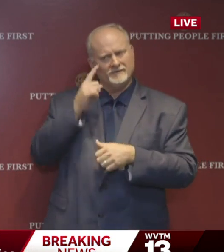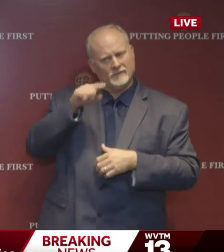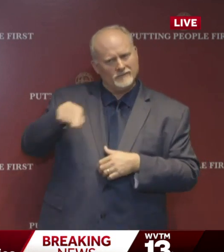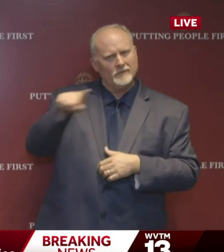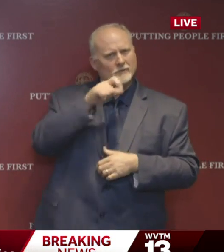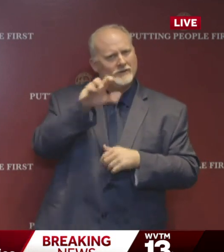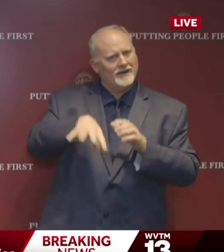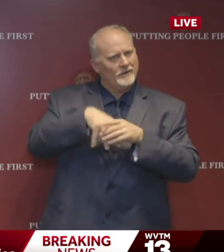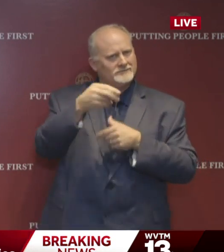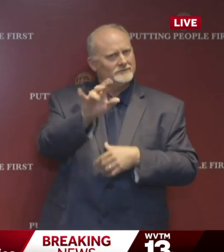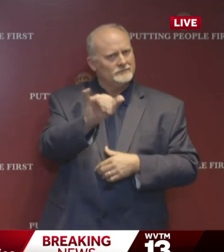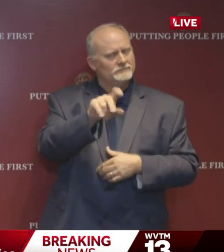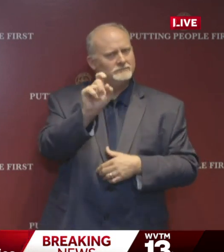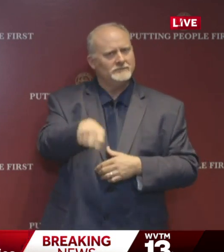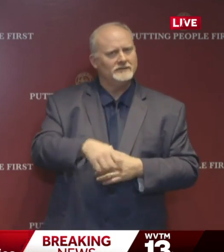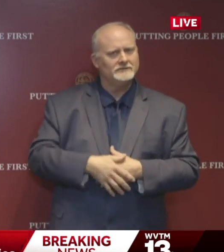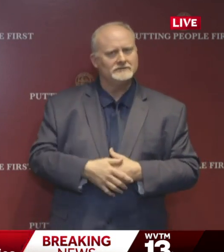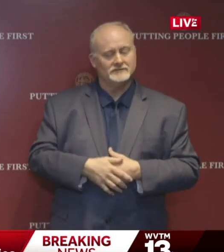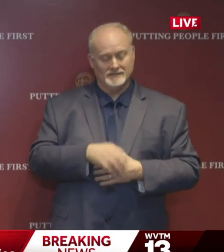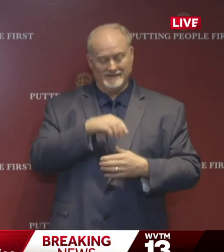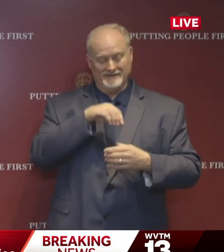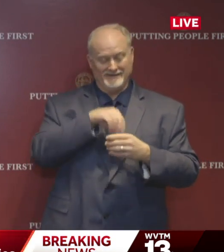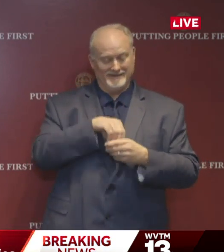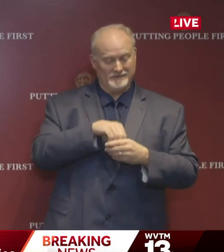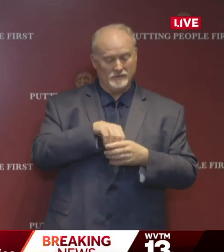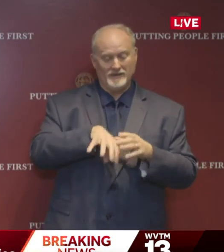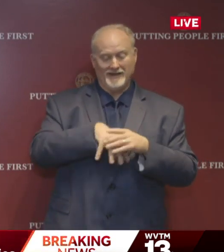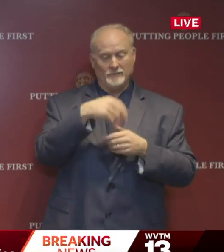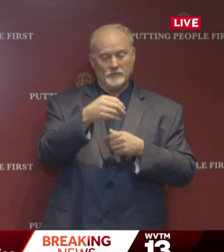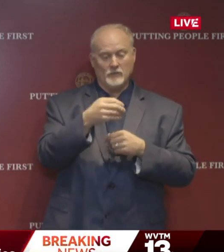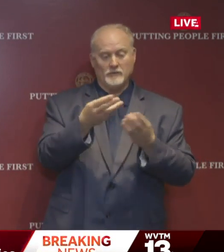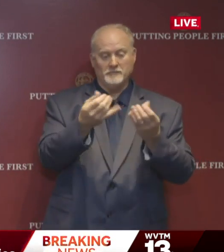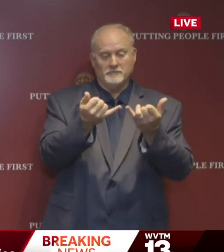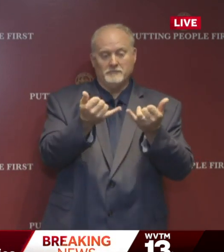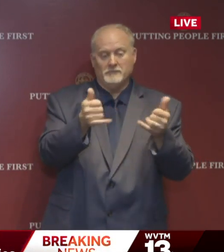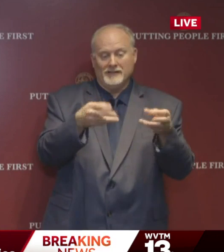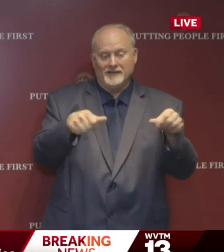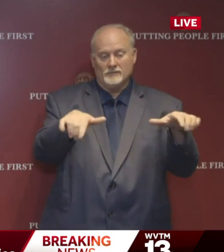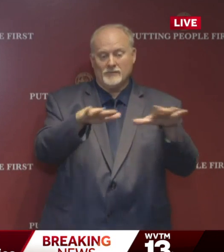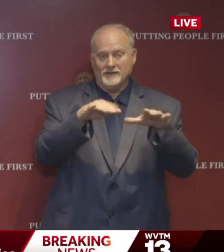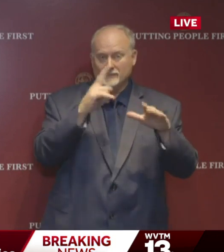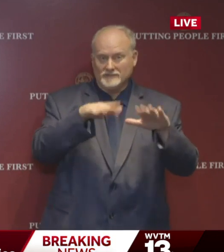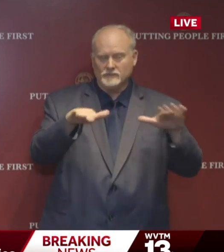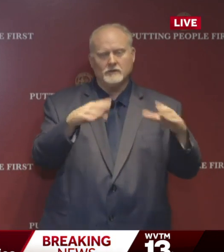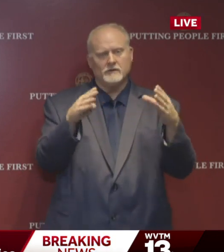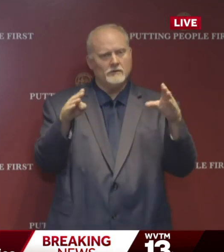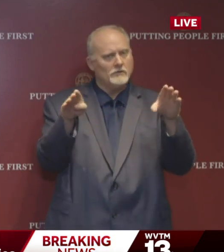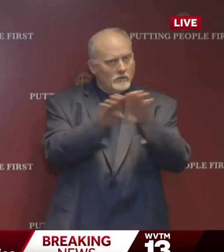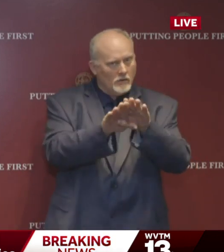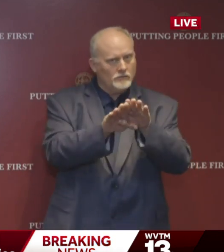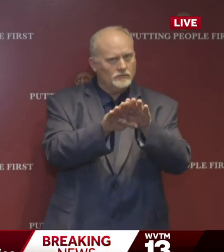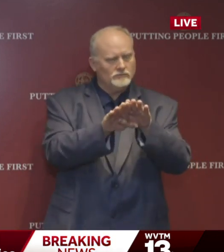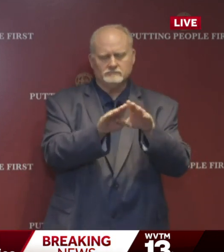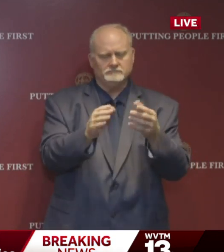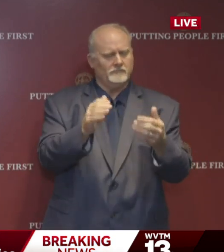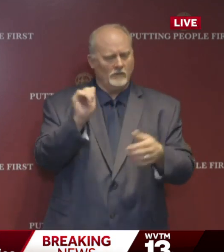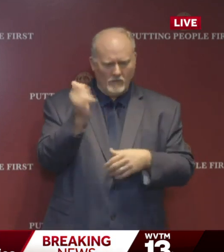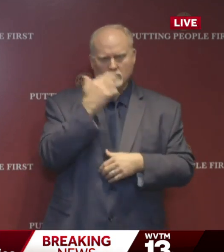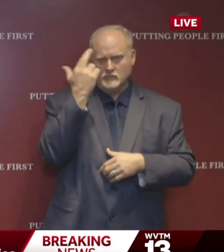who are outside indoor and outdoor playgrounds for children shall be closed for all purposes